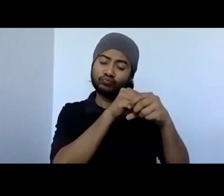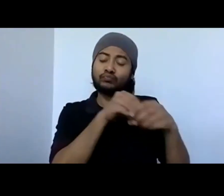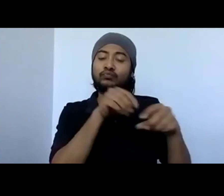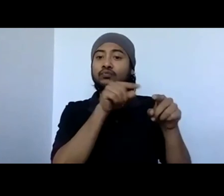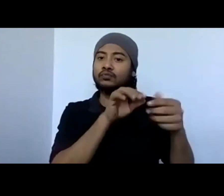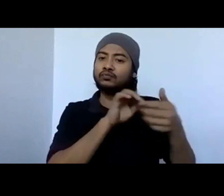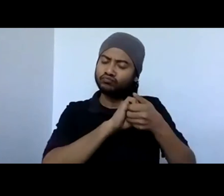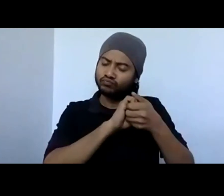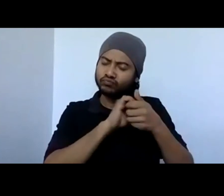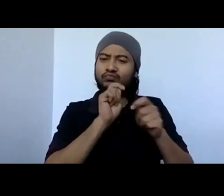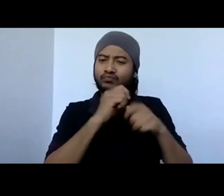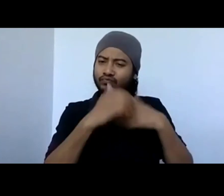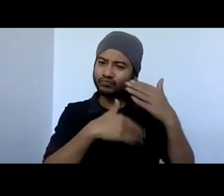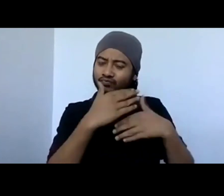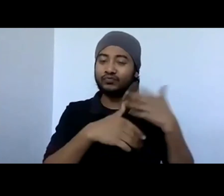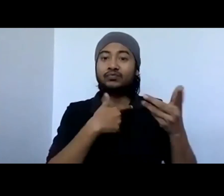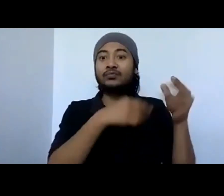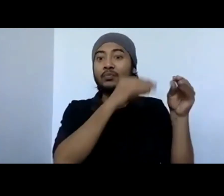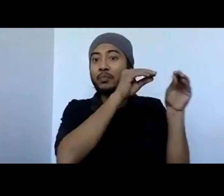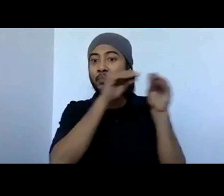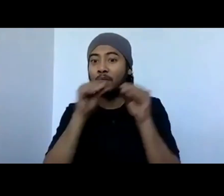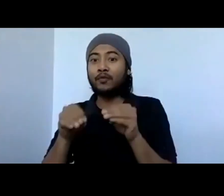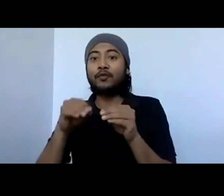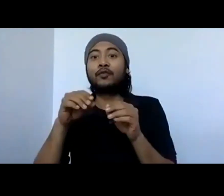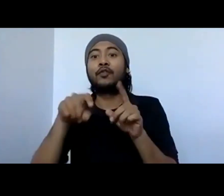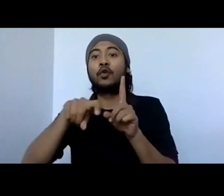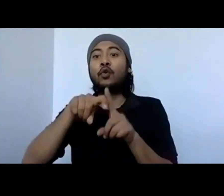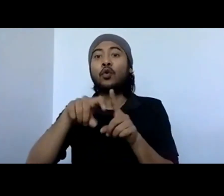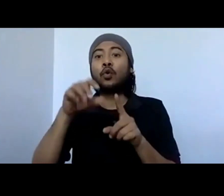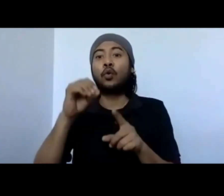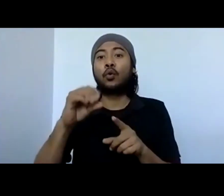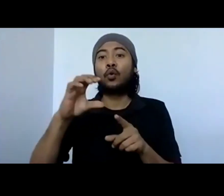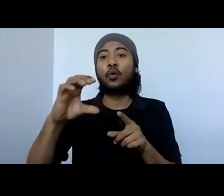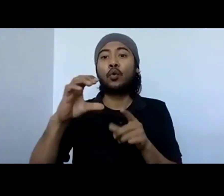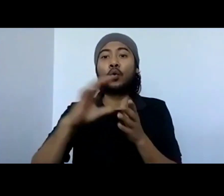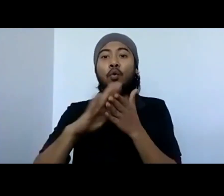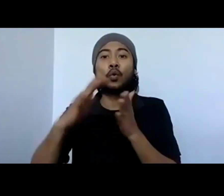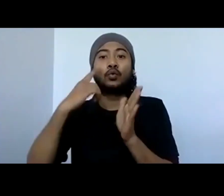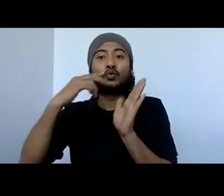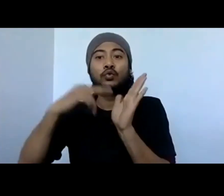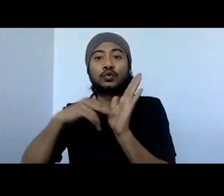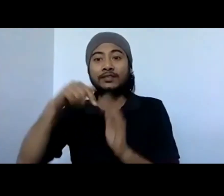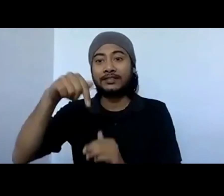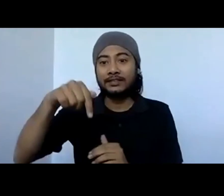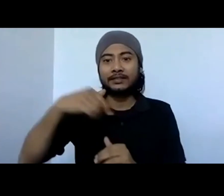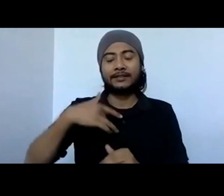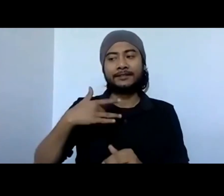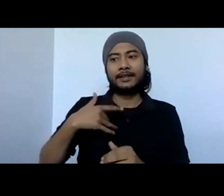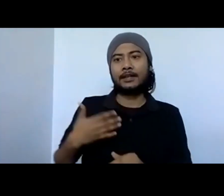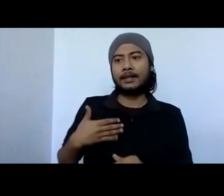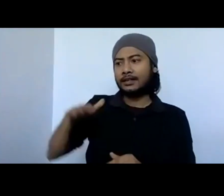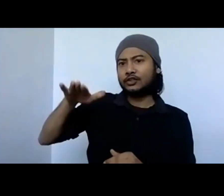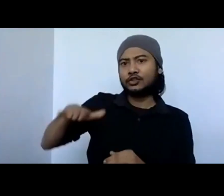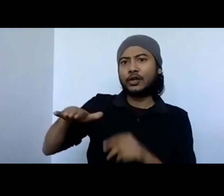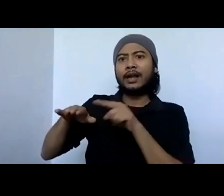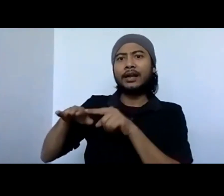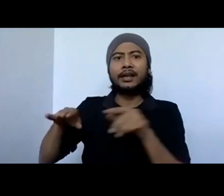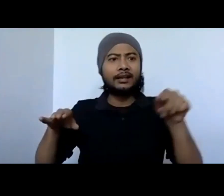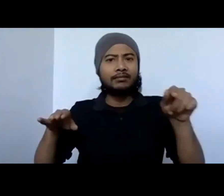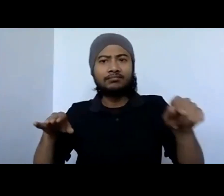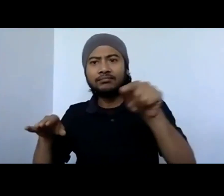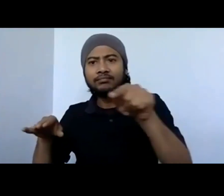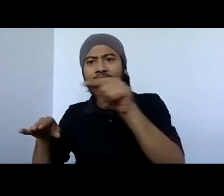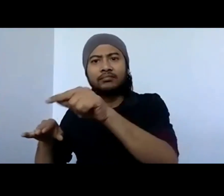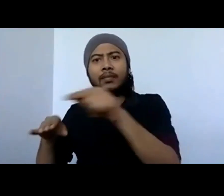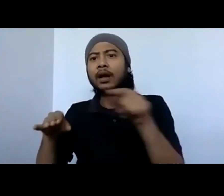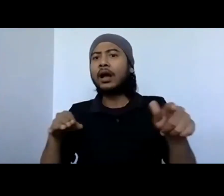something that my child was, you know, was some places that my child couldn't visit. And that is how I set up the